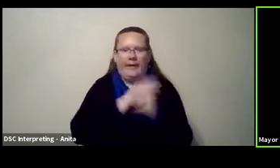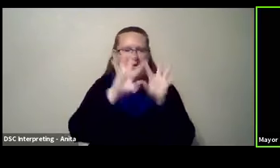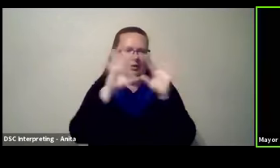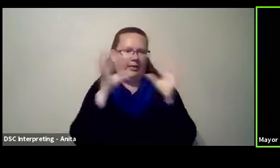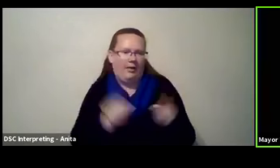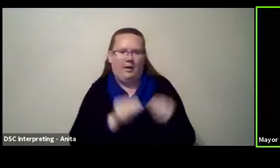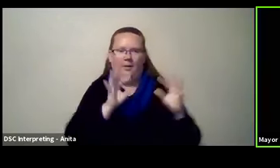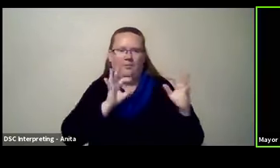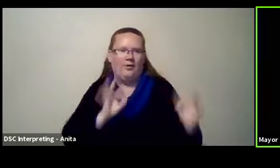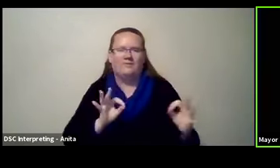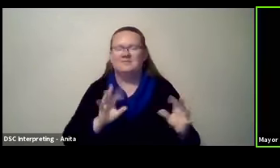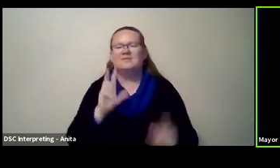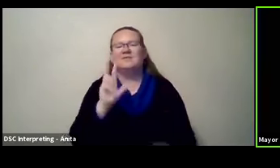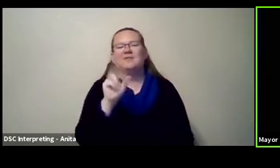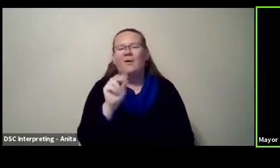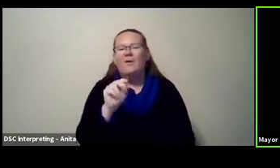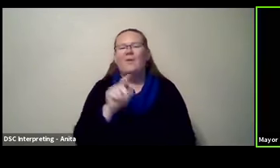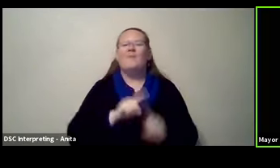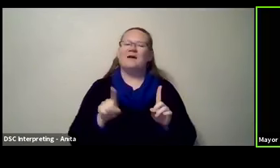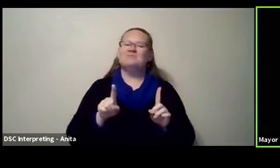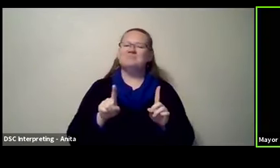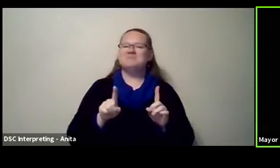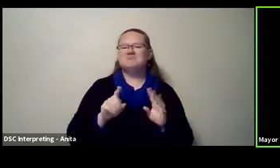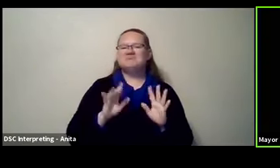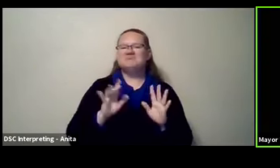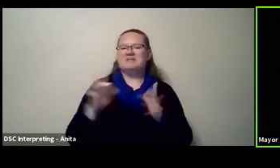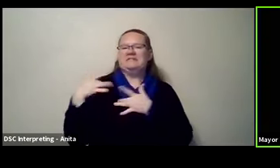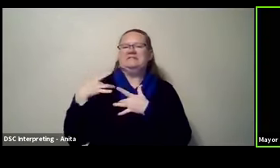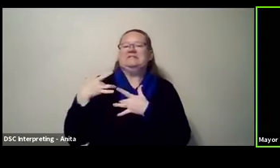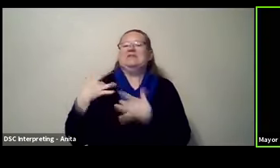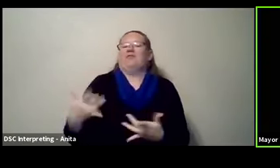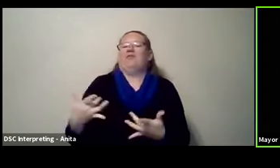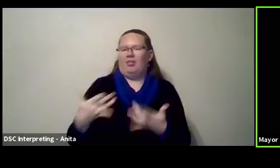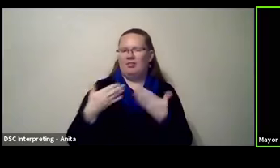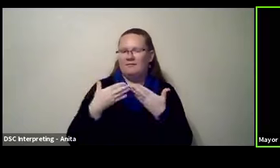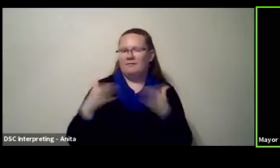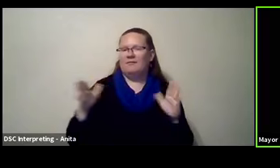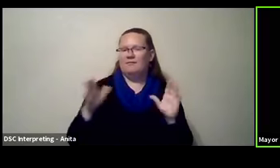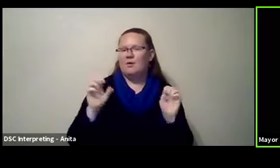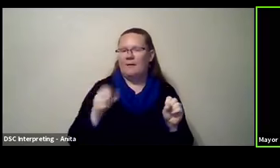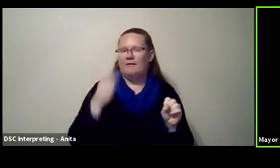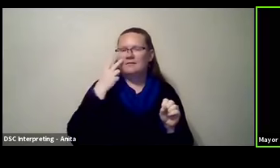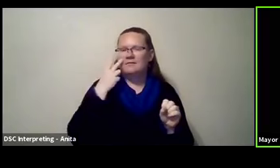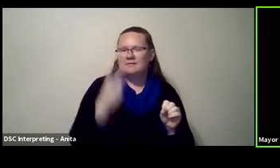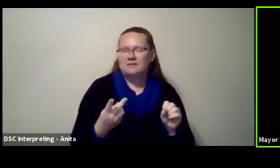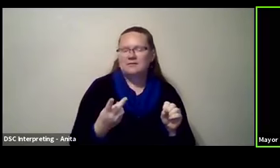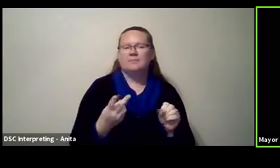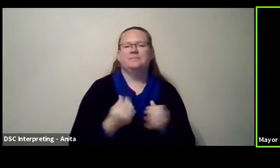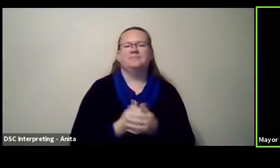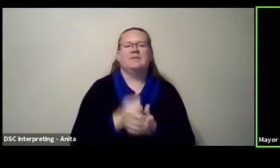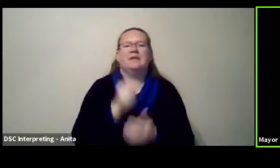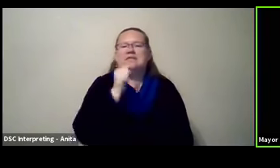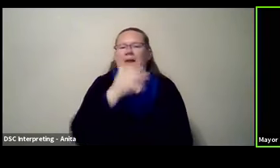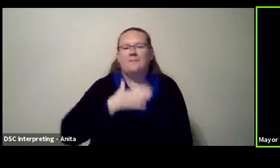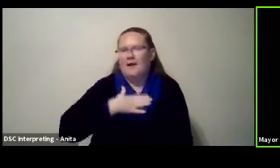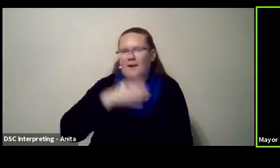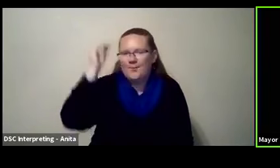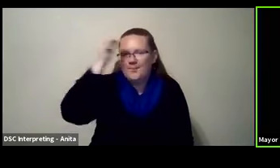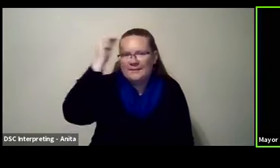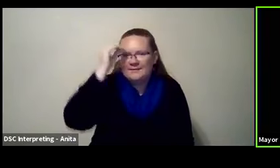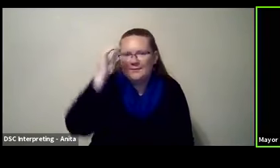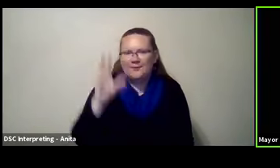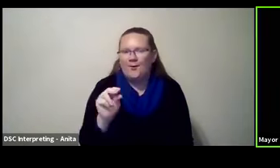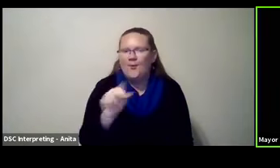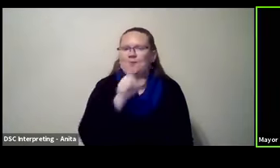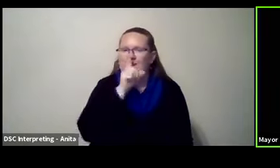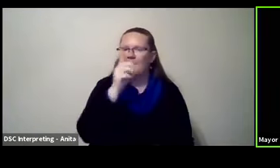you know, generally given, you know, the algorithms that you can build, it's pretty, it's, look, it's not, this is not my opinion. It is a mathematical